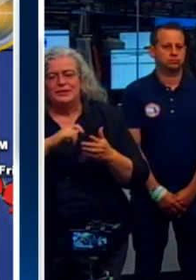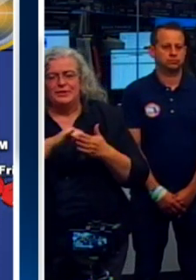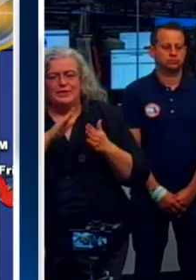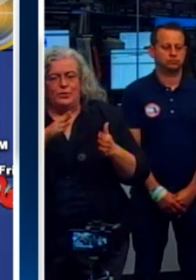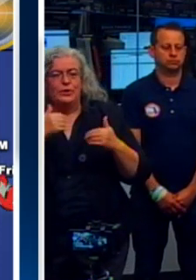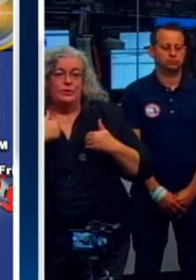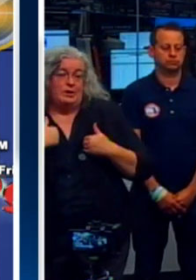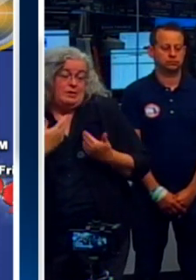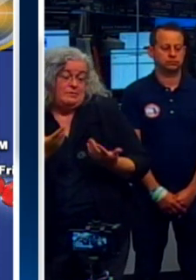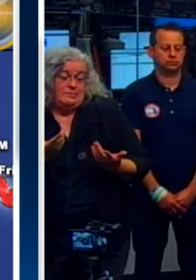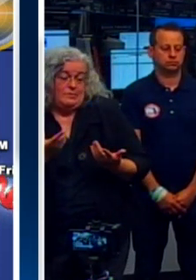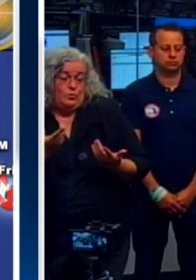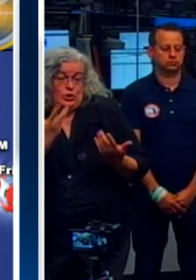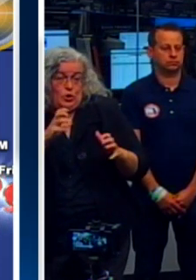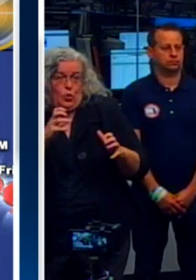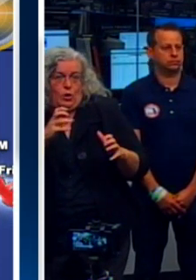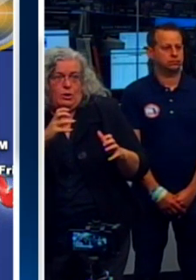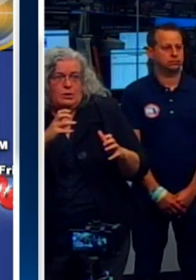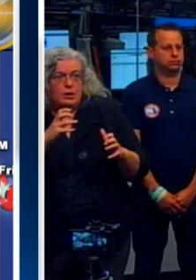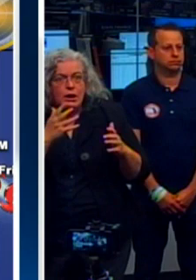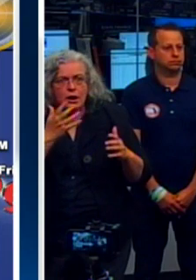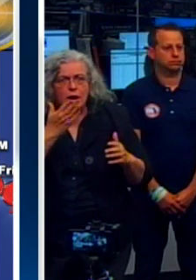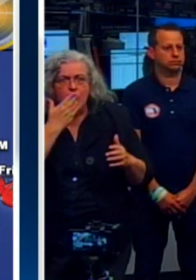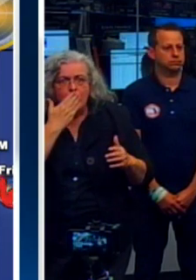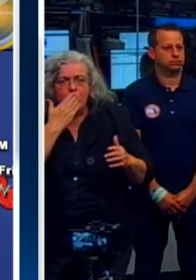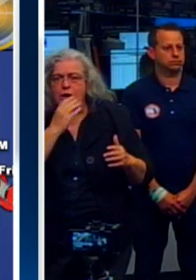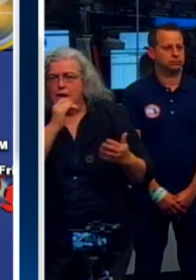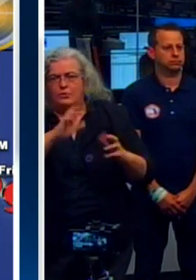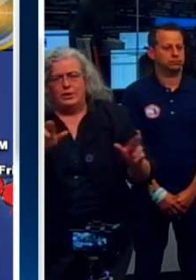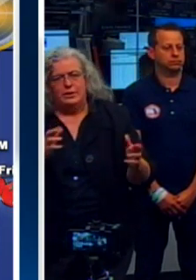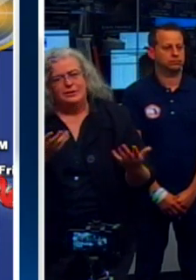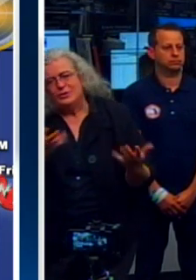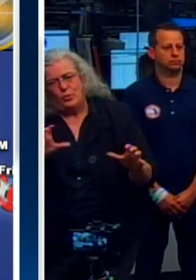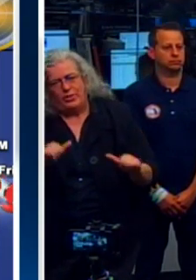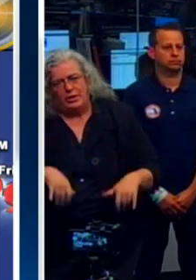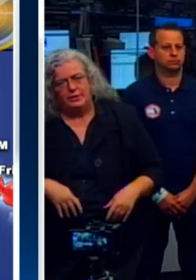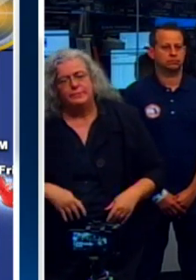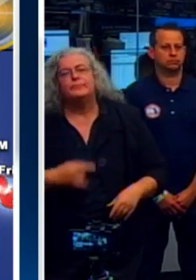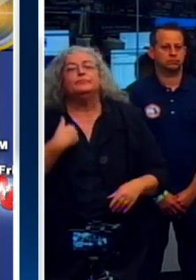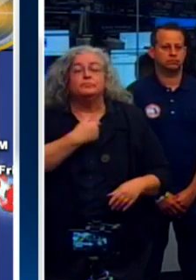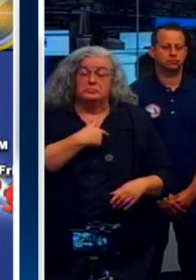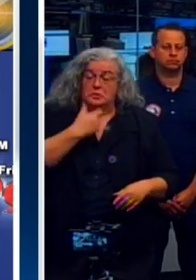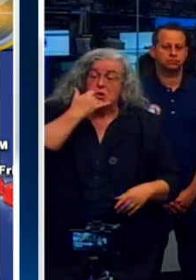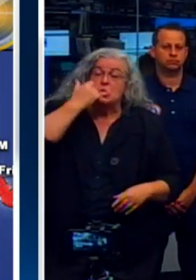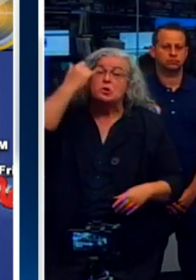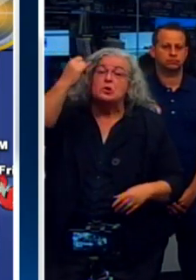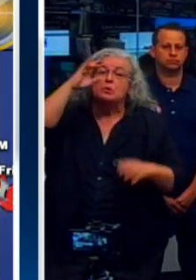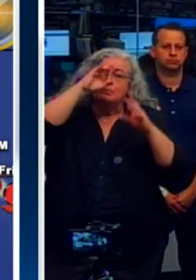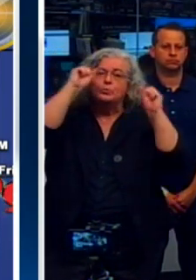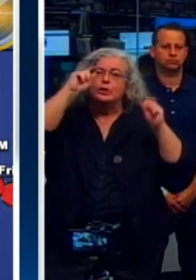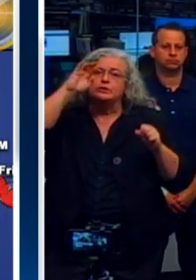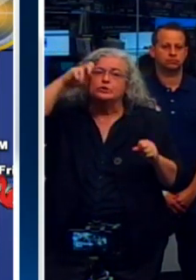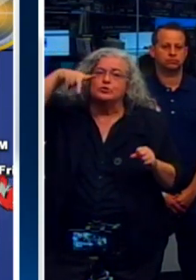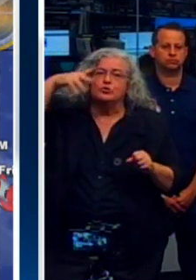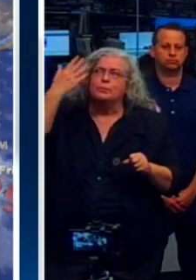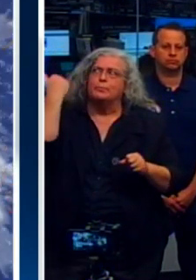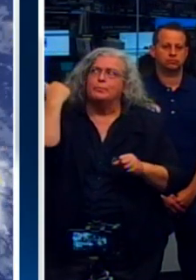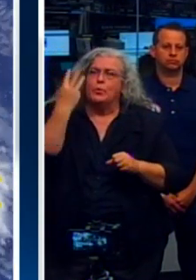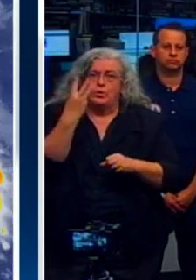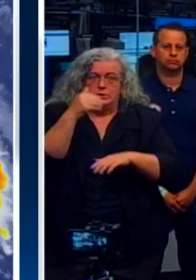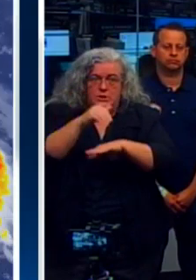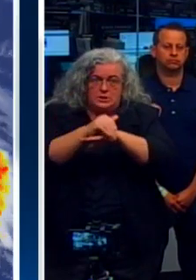one of these things unprepared. And finally, I did speak with the president on Wednesday night,